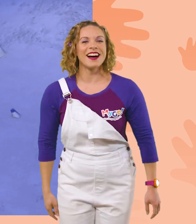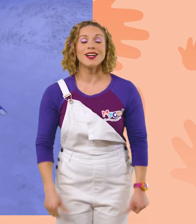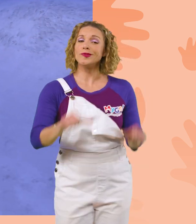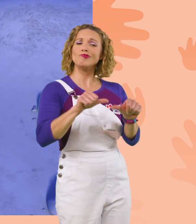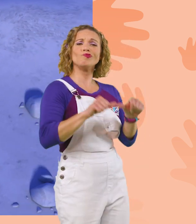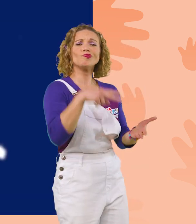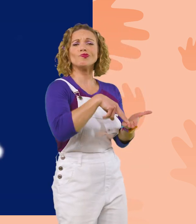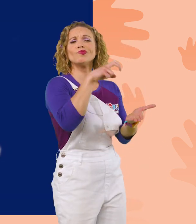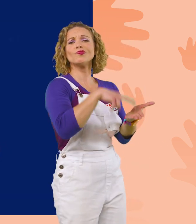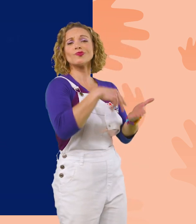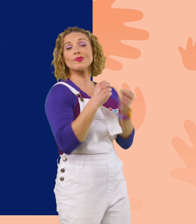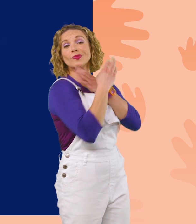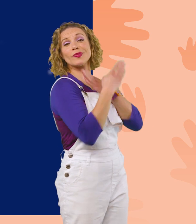bouncing, Flippy! Whoa!